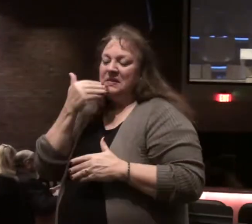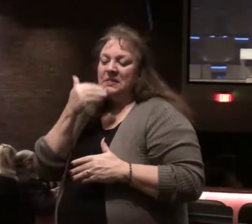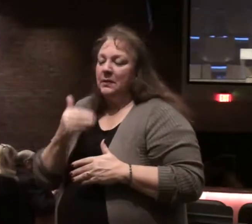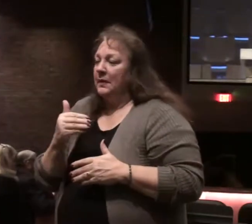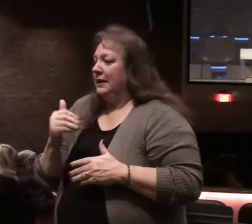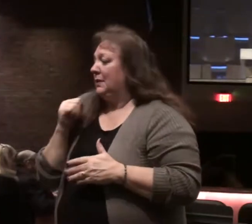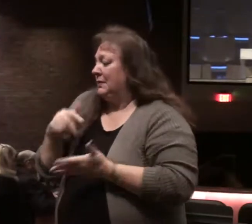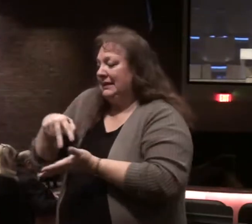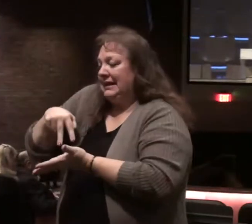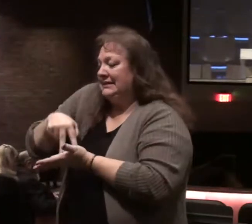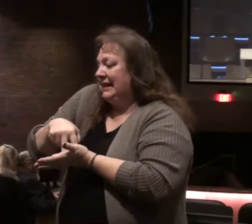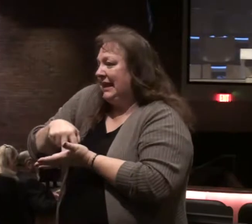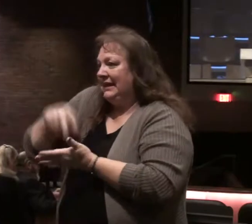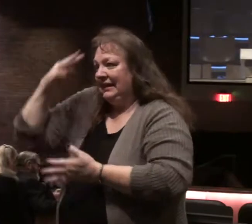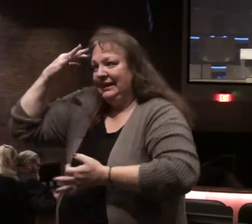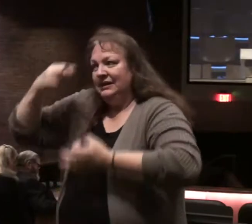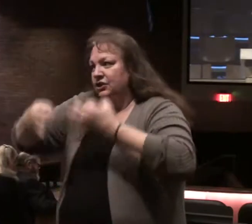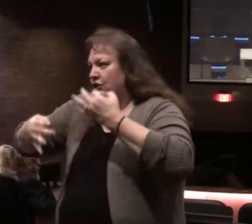will not stand in the judgment